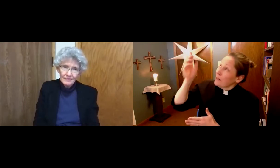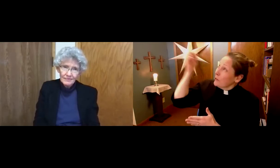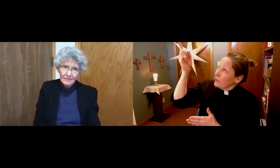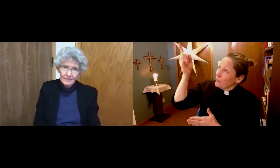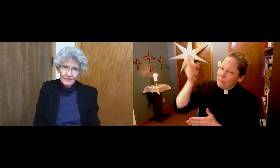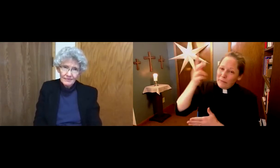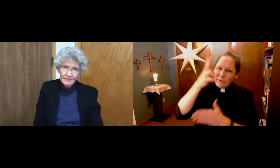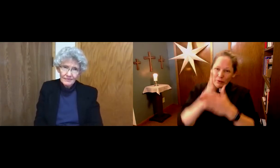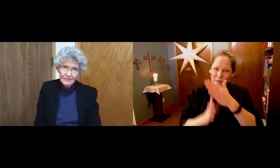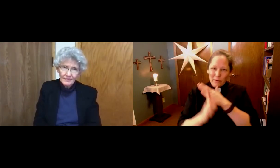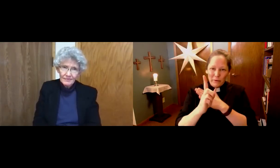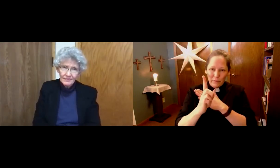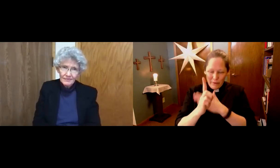Blessed be the Holy Trinity.